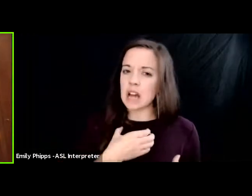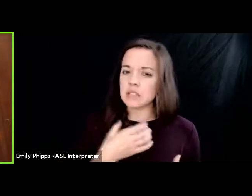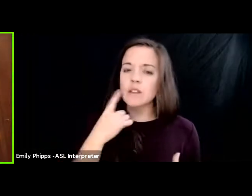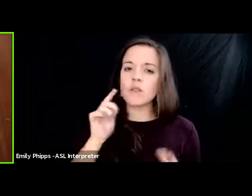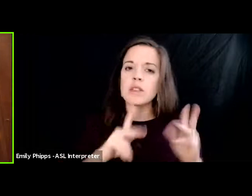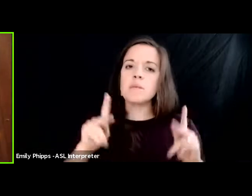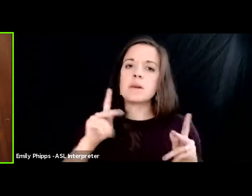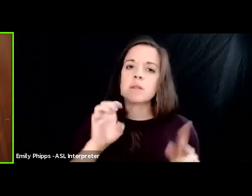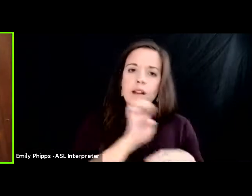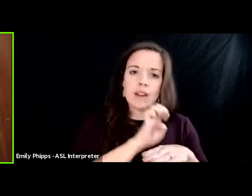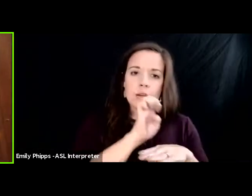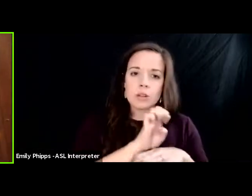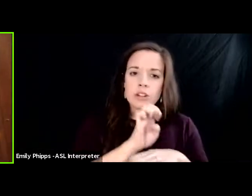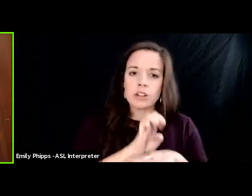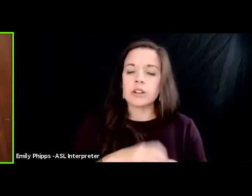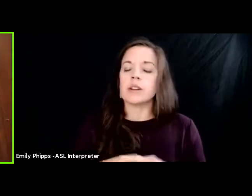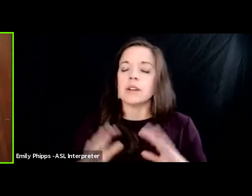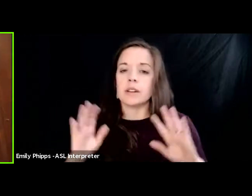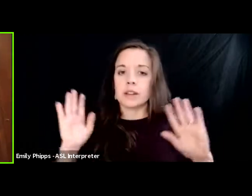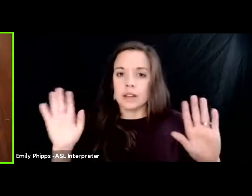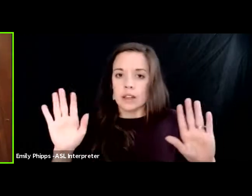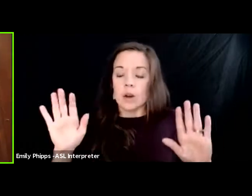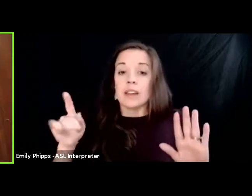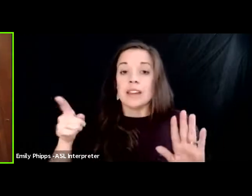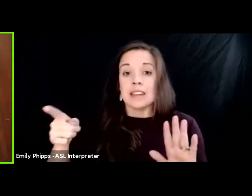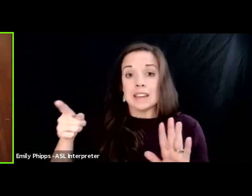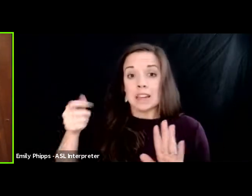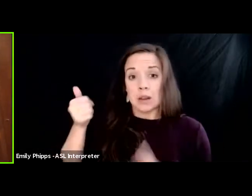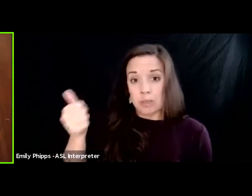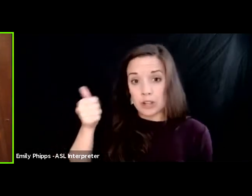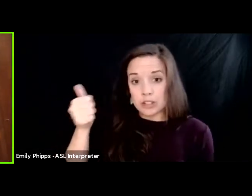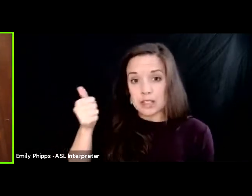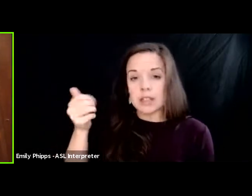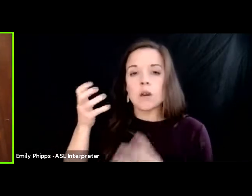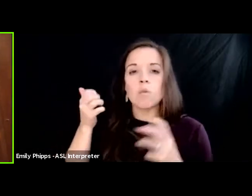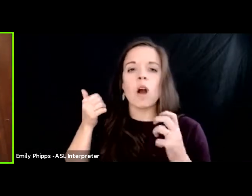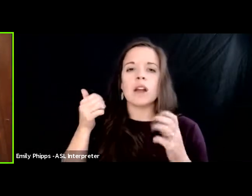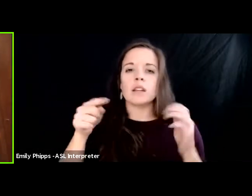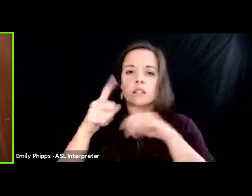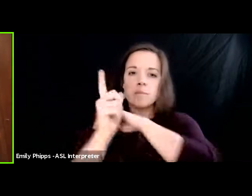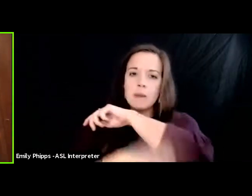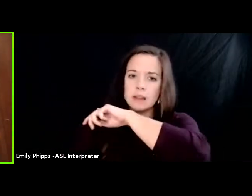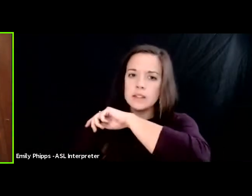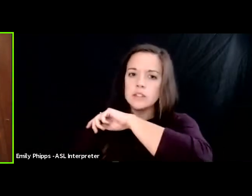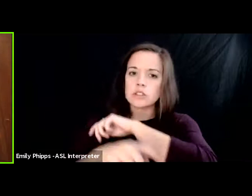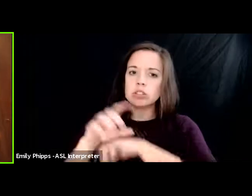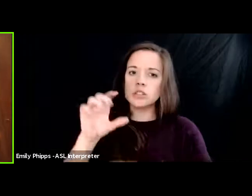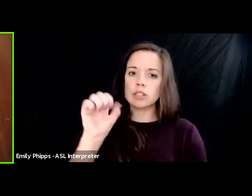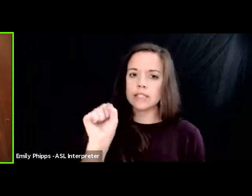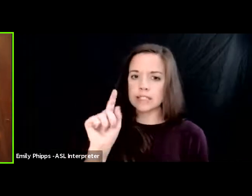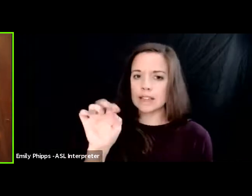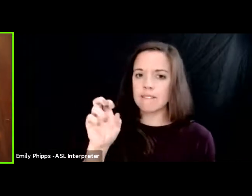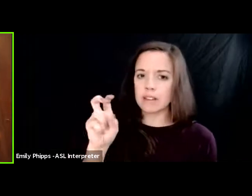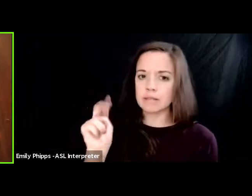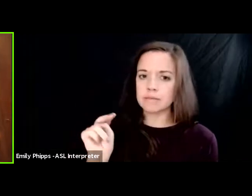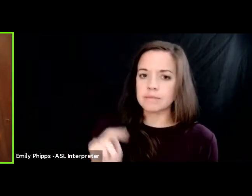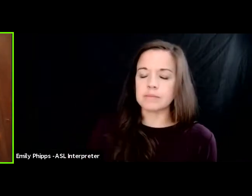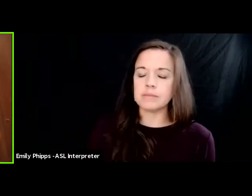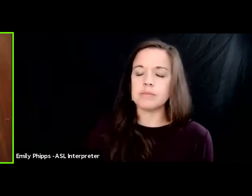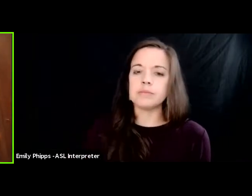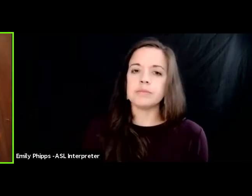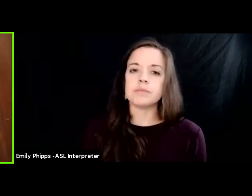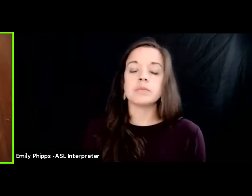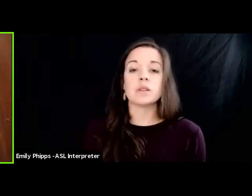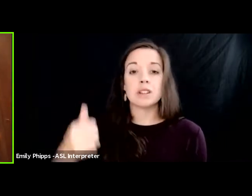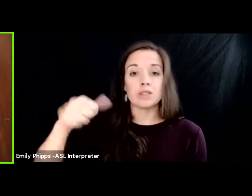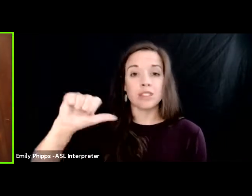donzinger as their supporter so he personally wanted to punish steven donzinger so when he was rejected by